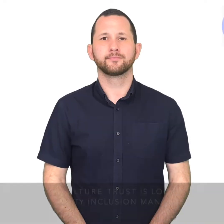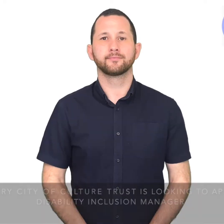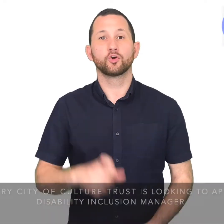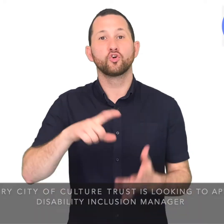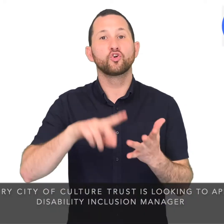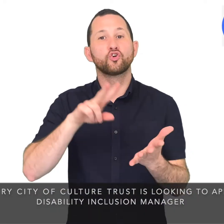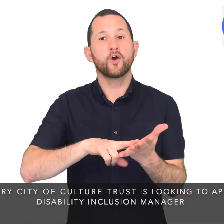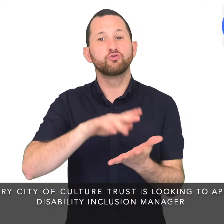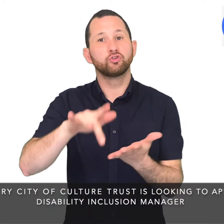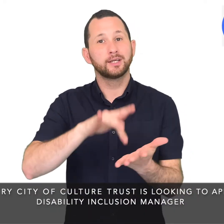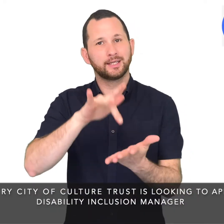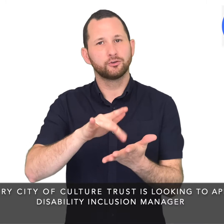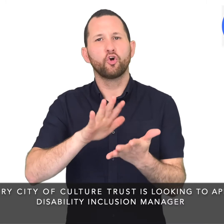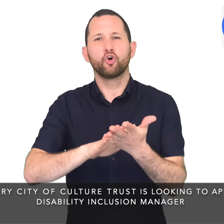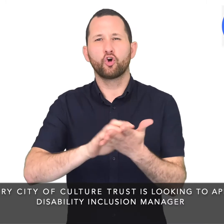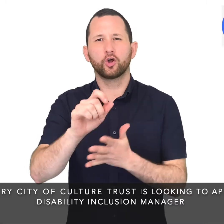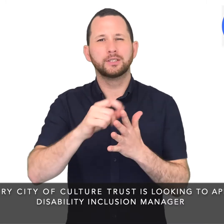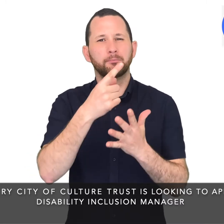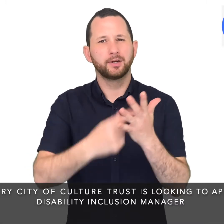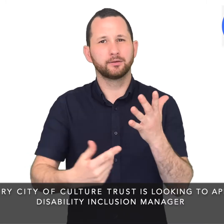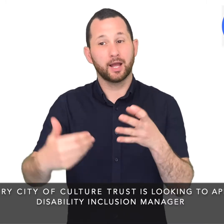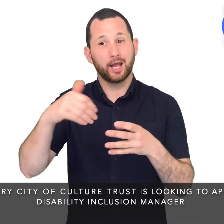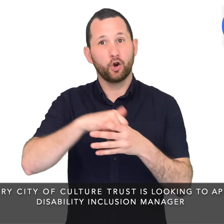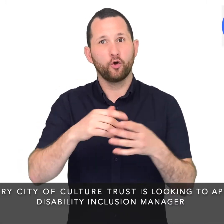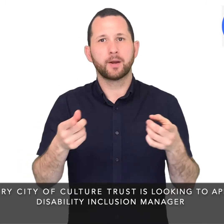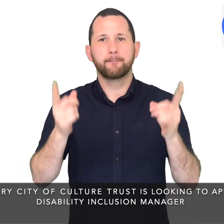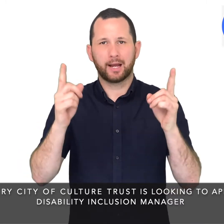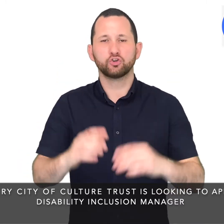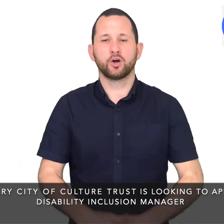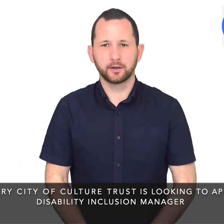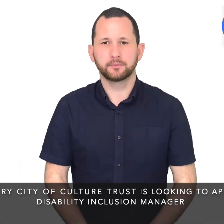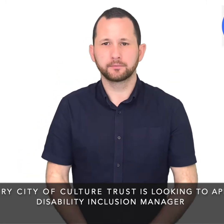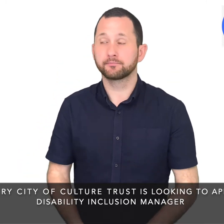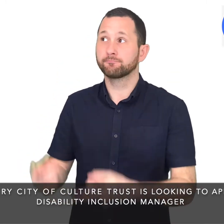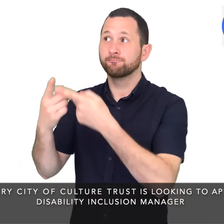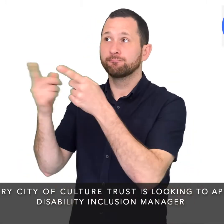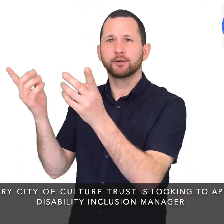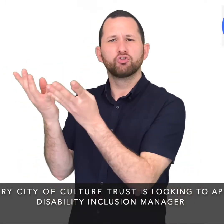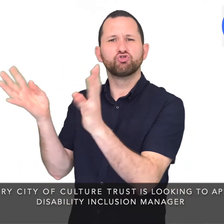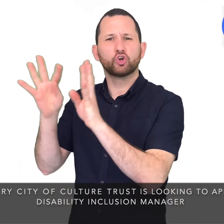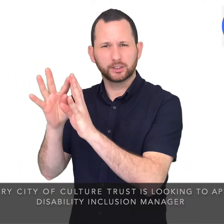Coventry City of Culture Trust is looking to appoint a Disability Inclusion Manager